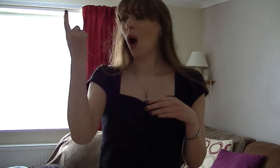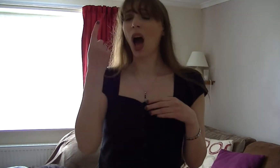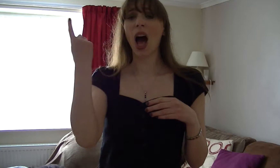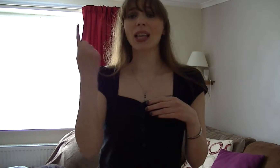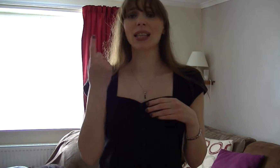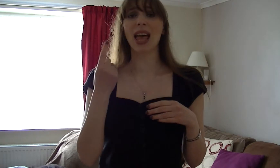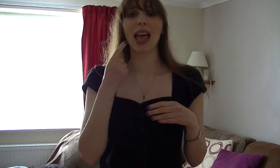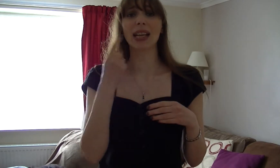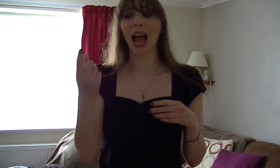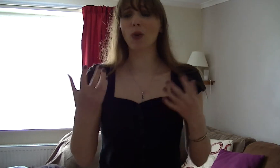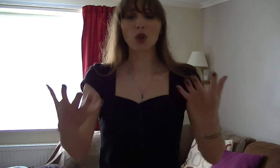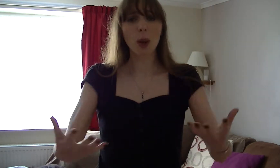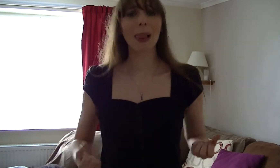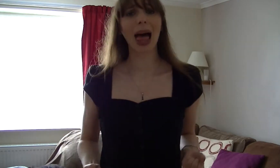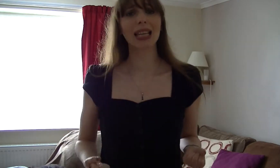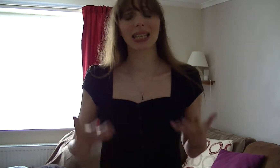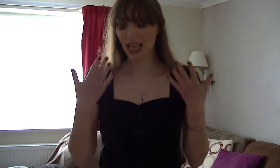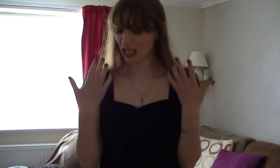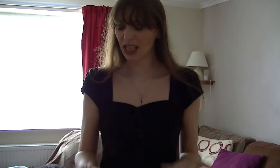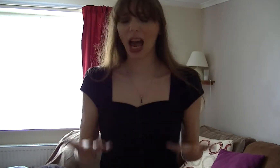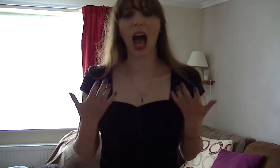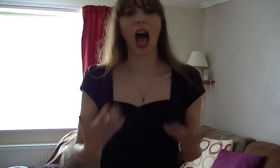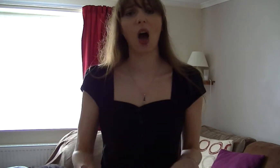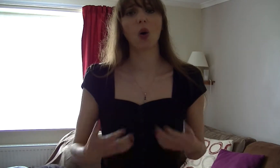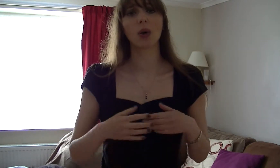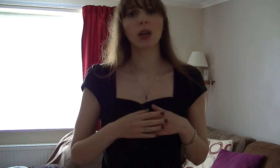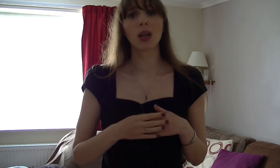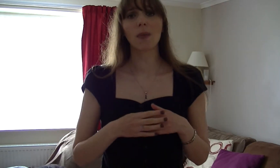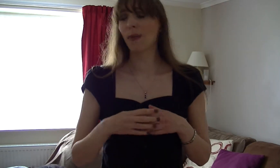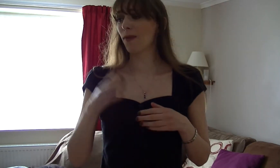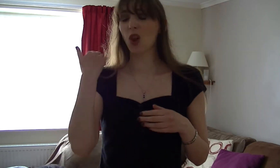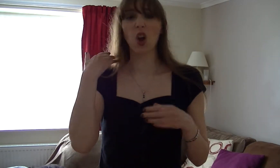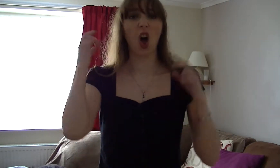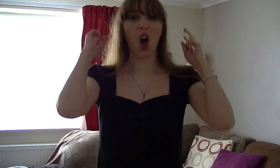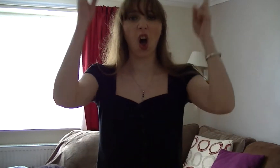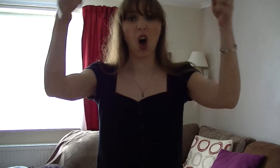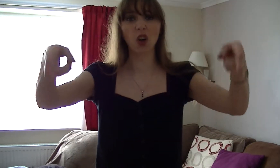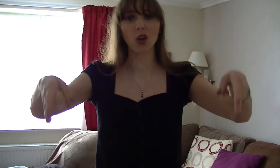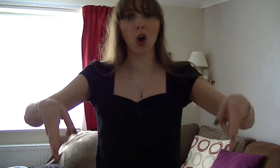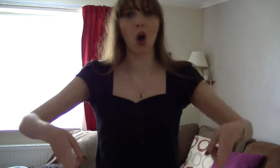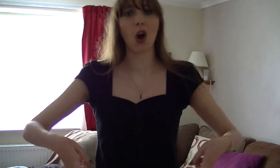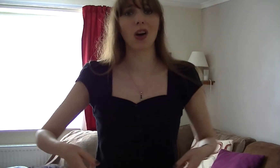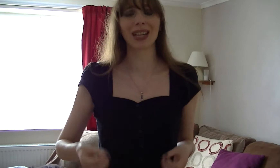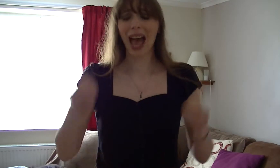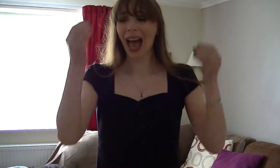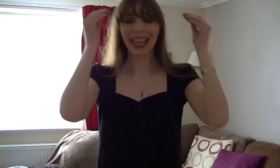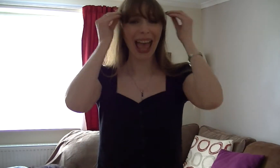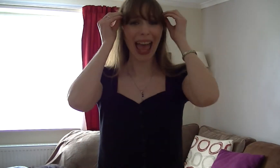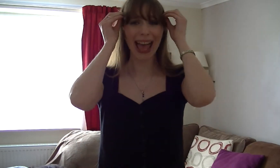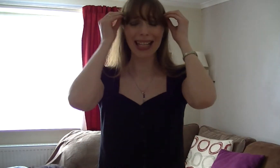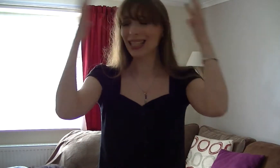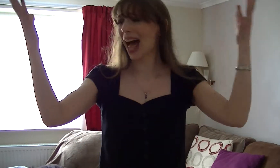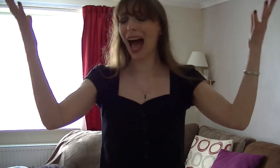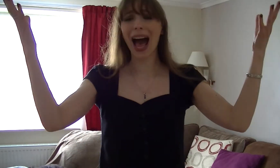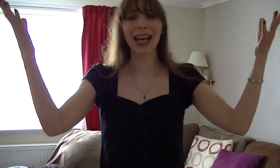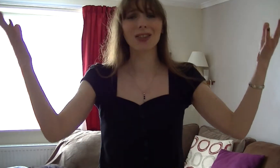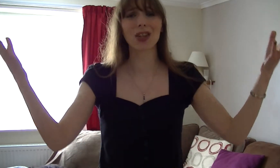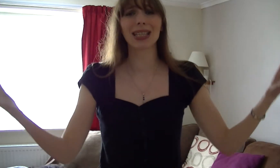said count your blessings now For they're long gone I guess I just